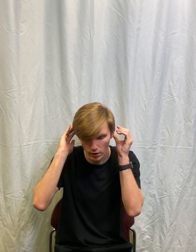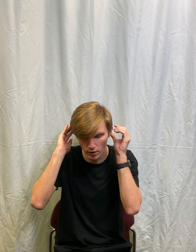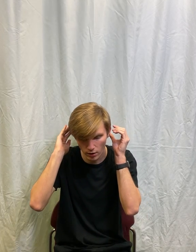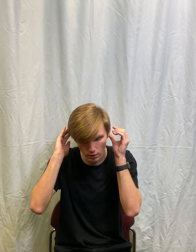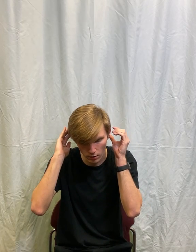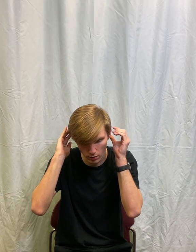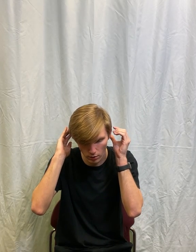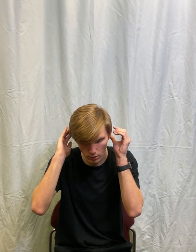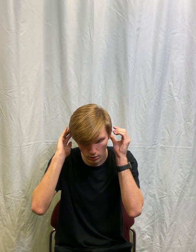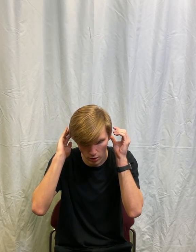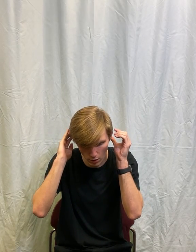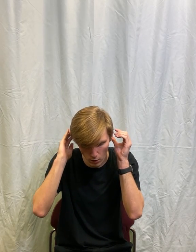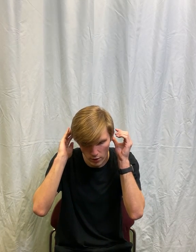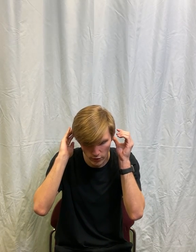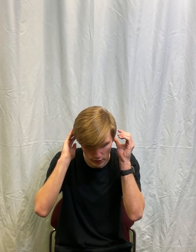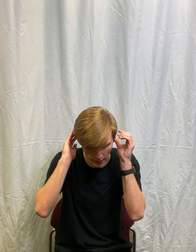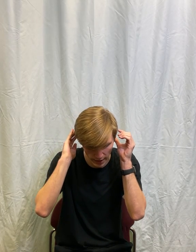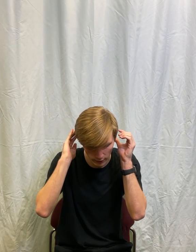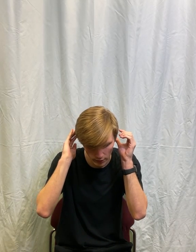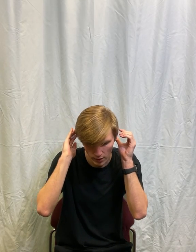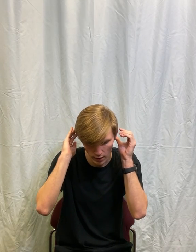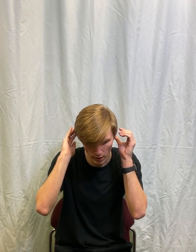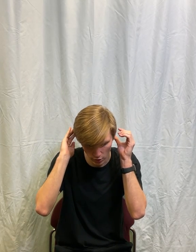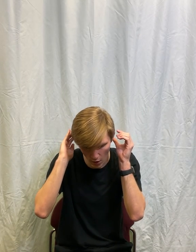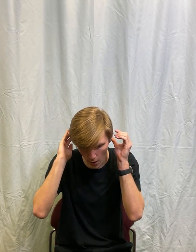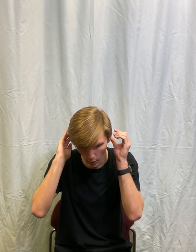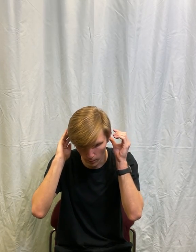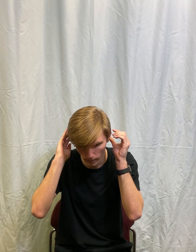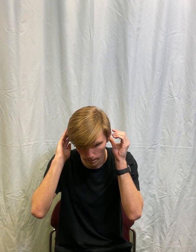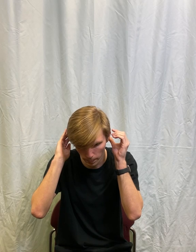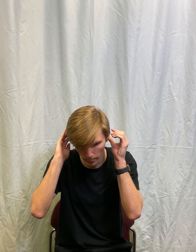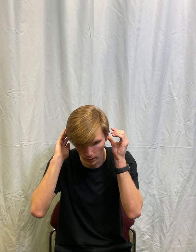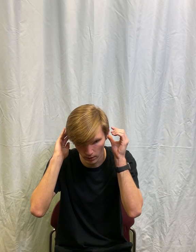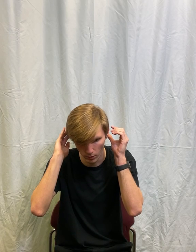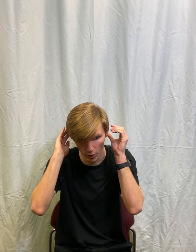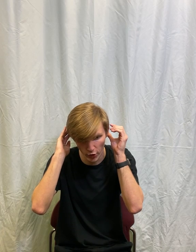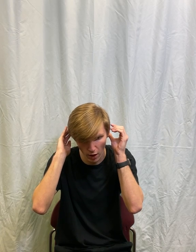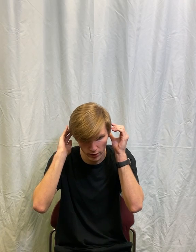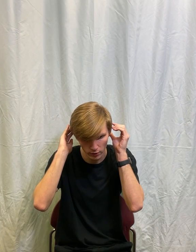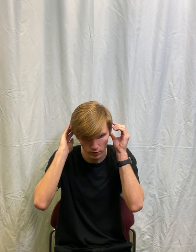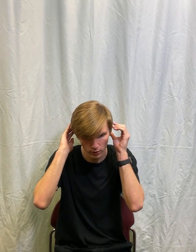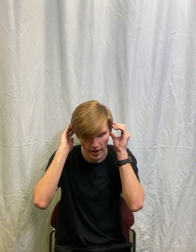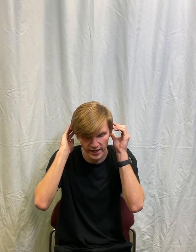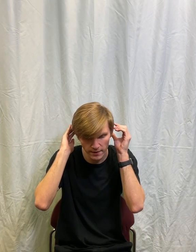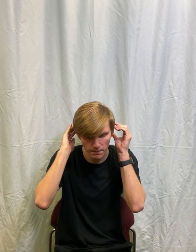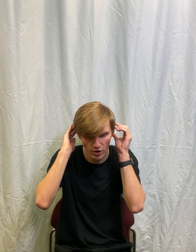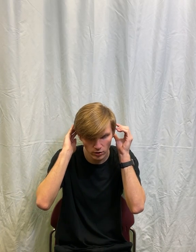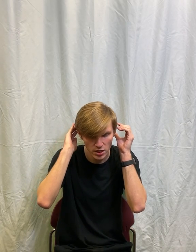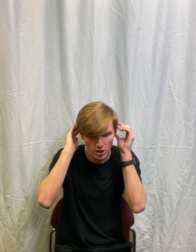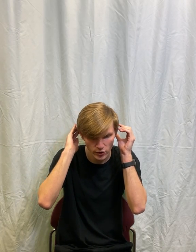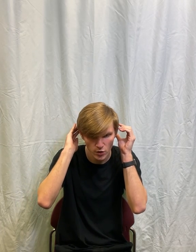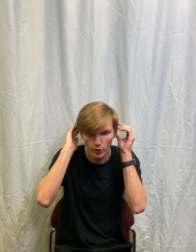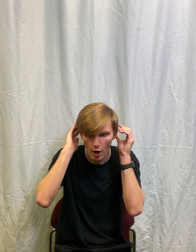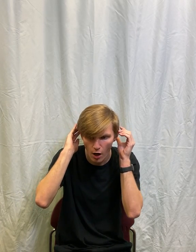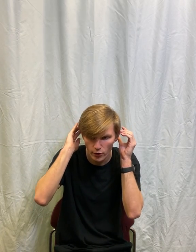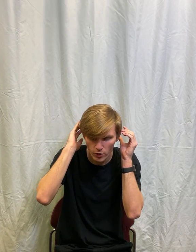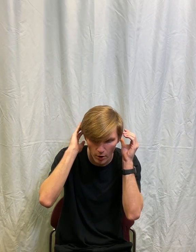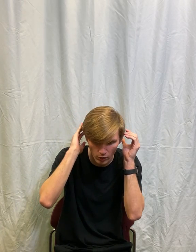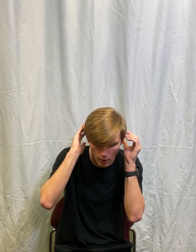go to Scars and go home. We'll talk. I can barely hear you. We'll talk tomorrow.